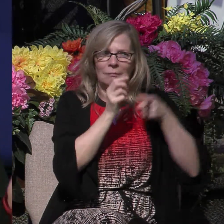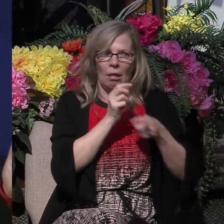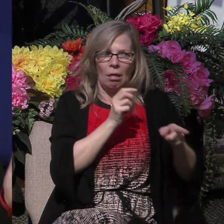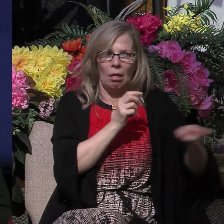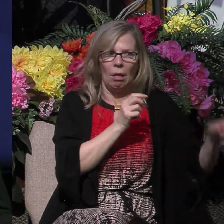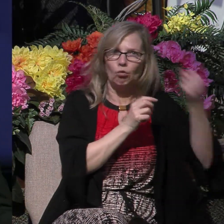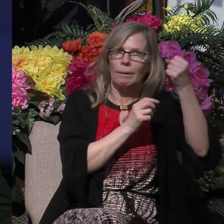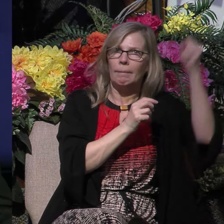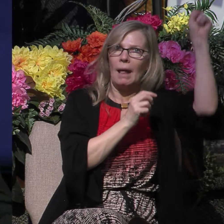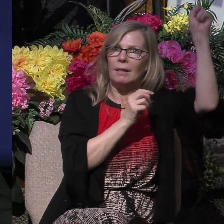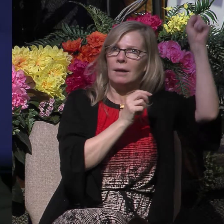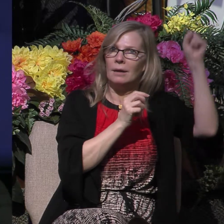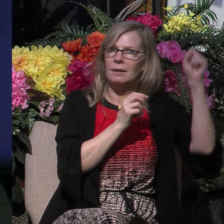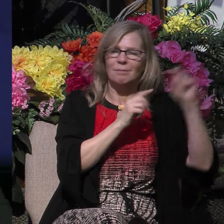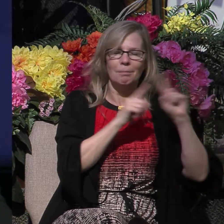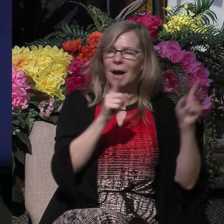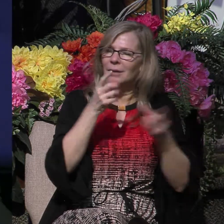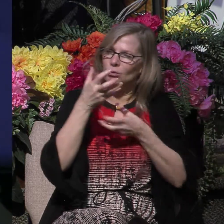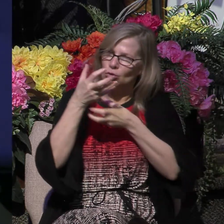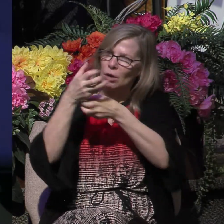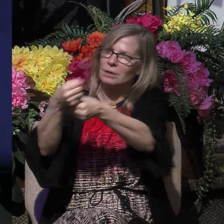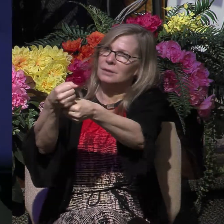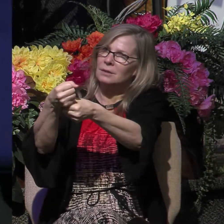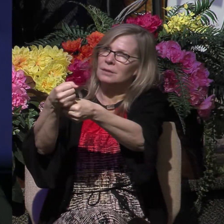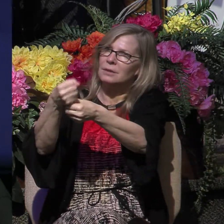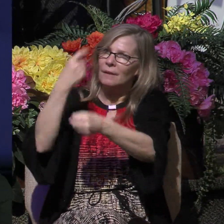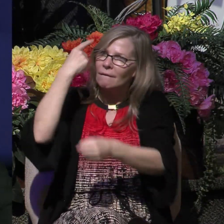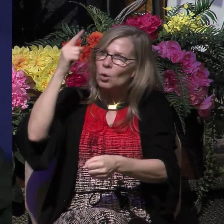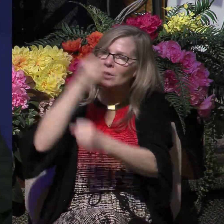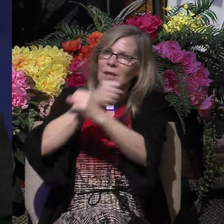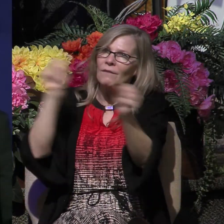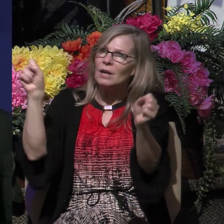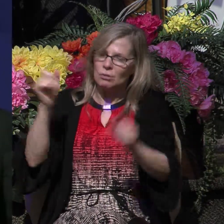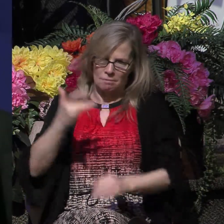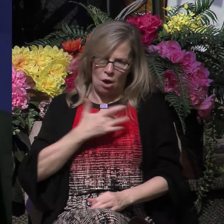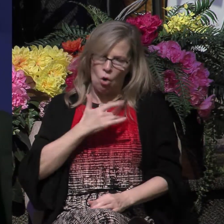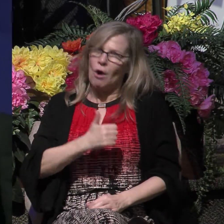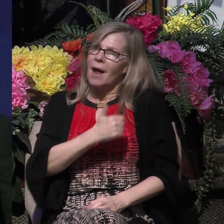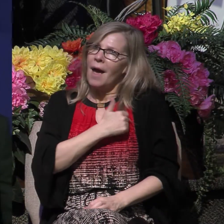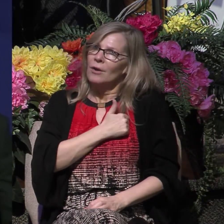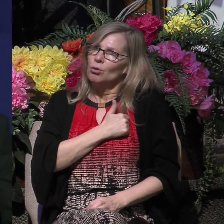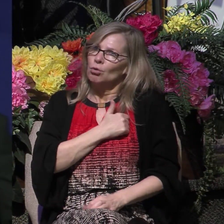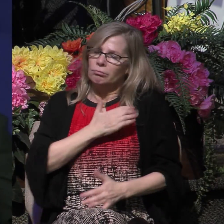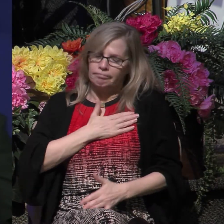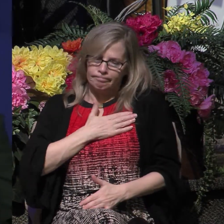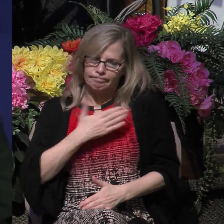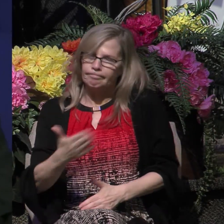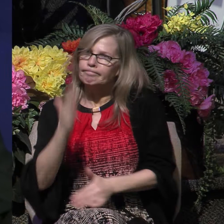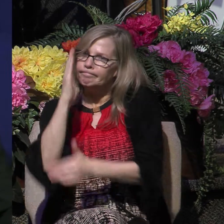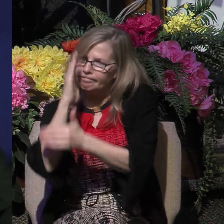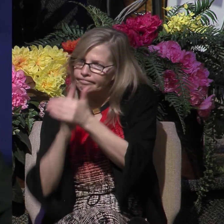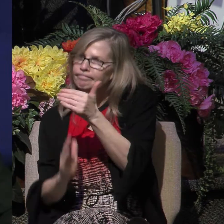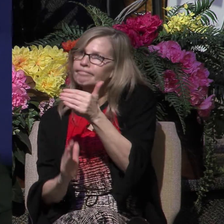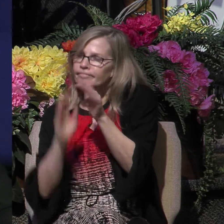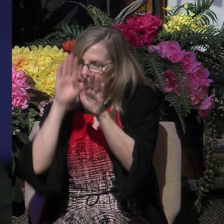and that you placed your trust in Him for salvation with a heart attitude of submission to Him as Lord.